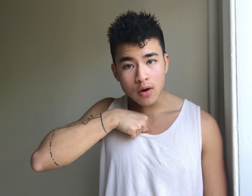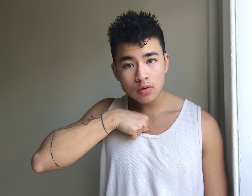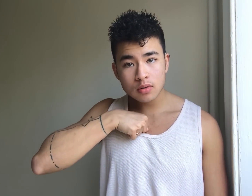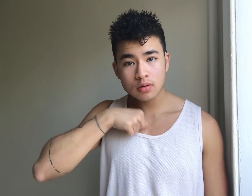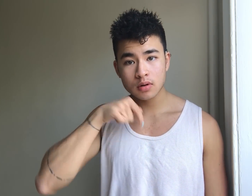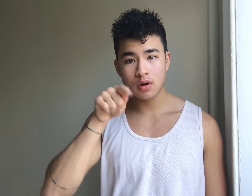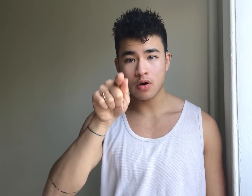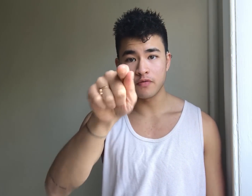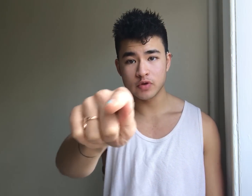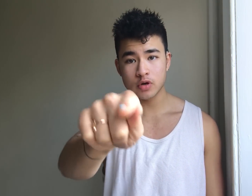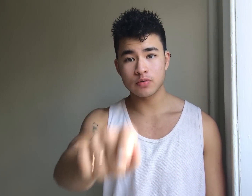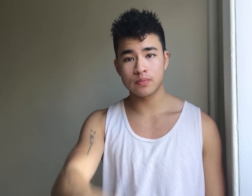of you